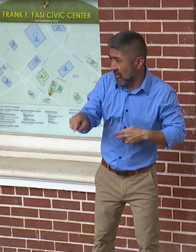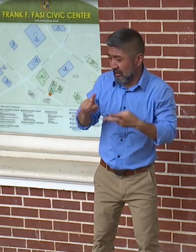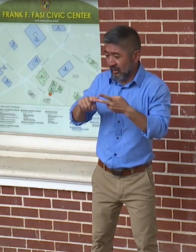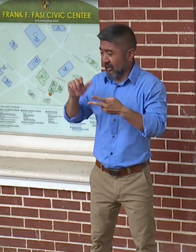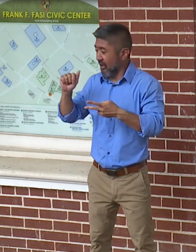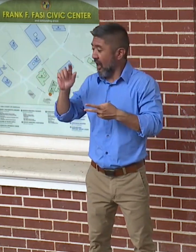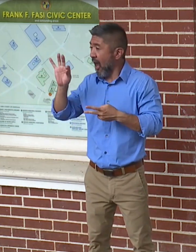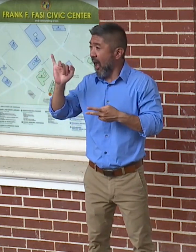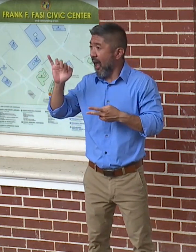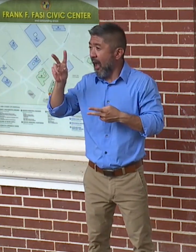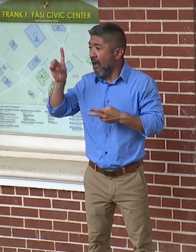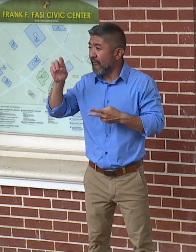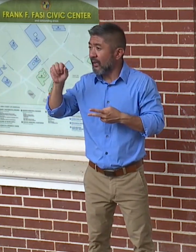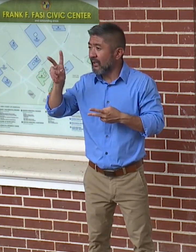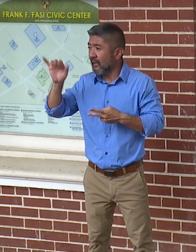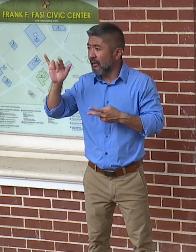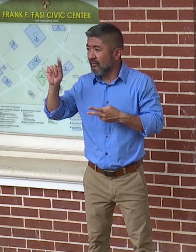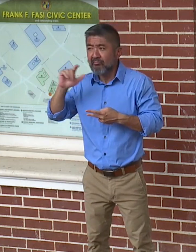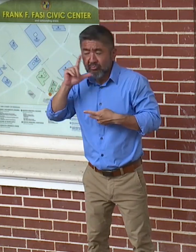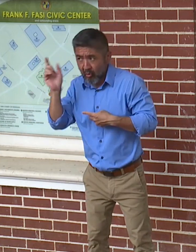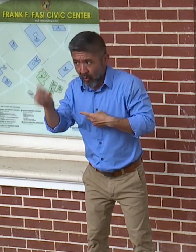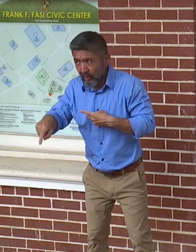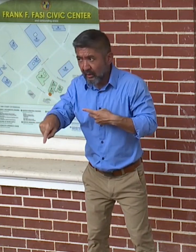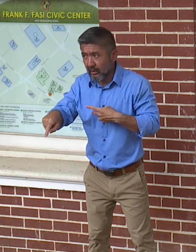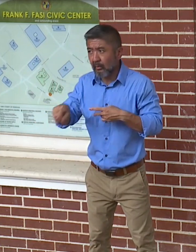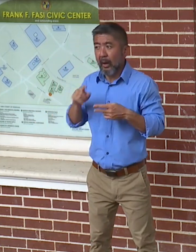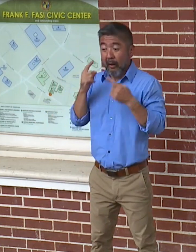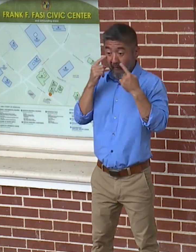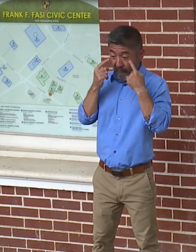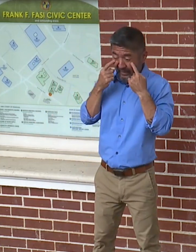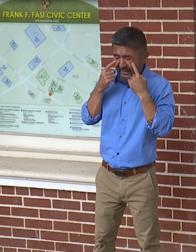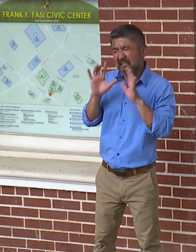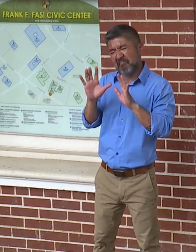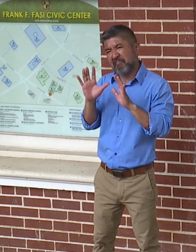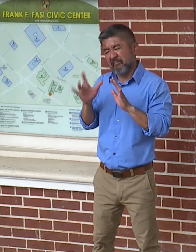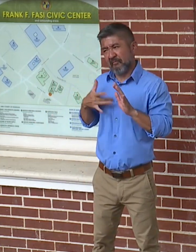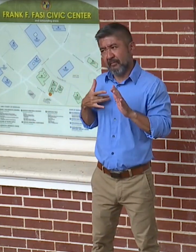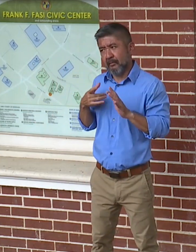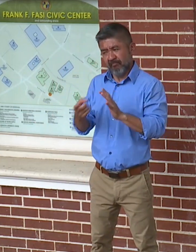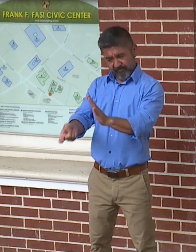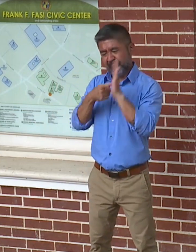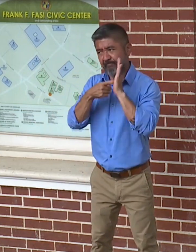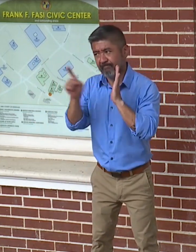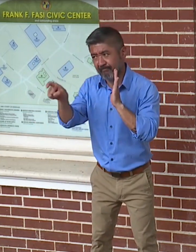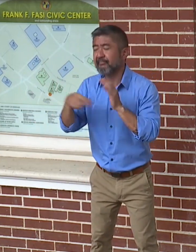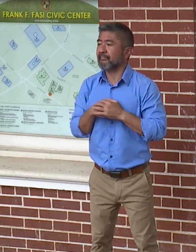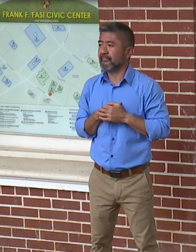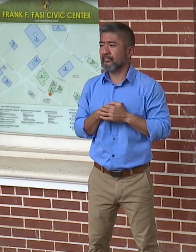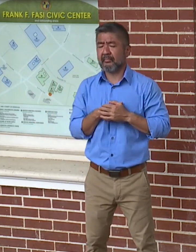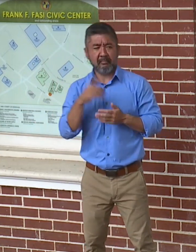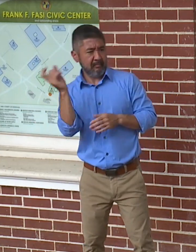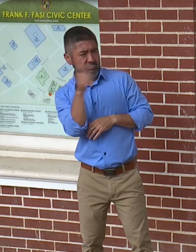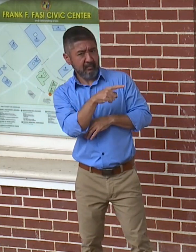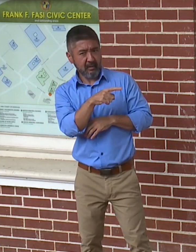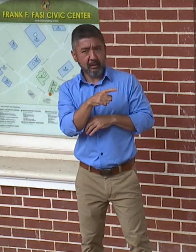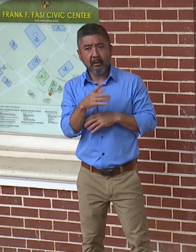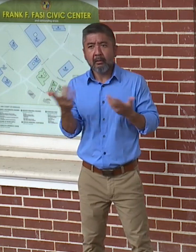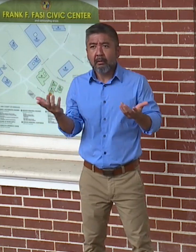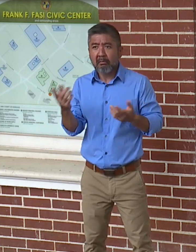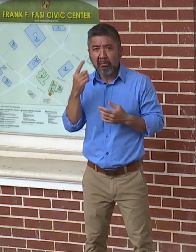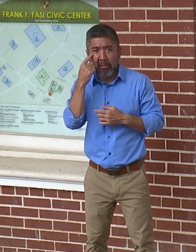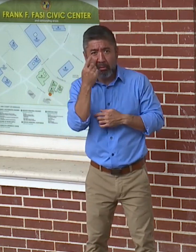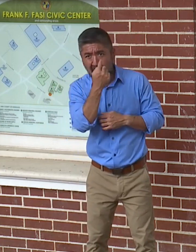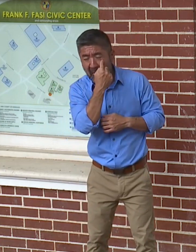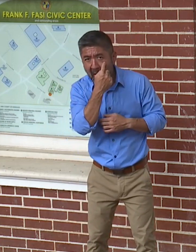vision is something that we feel should be required. Gordon also wants to know, not everyone has an ophthalmologist or